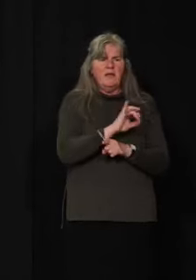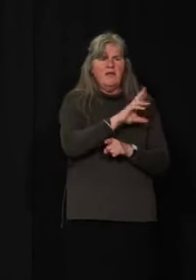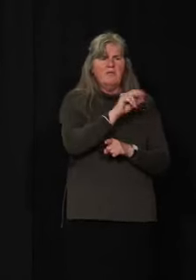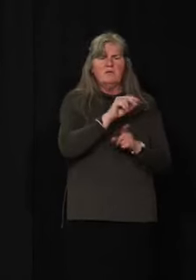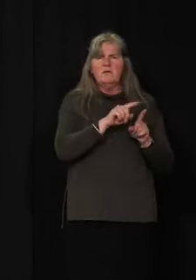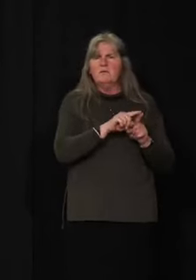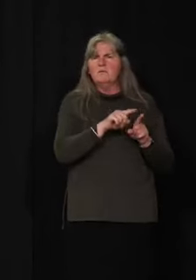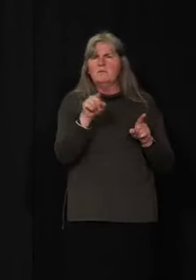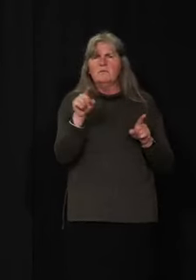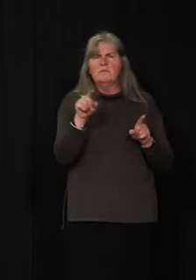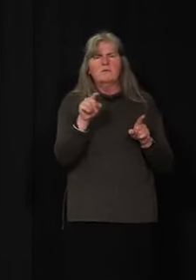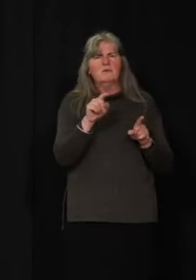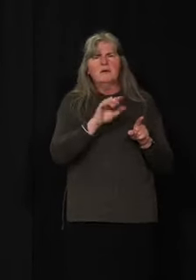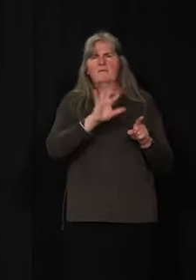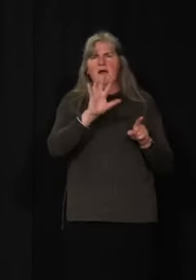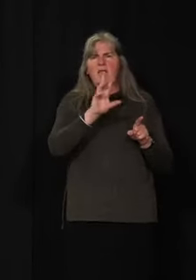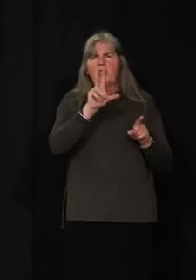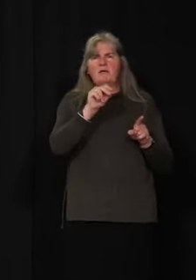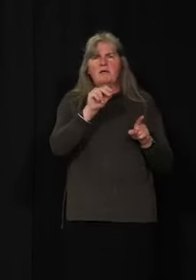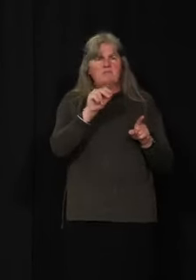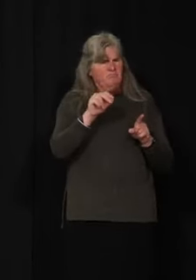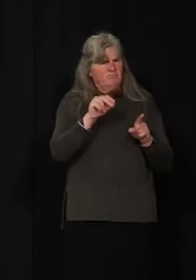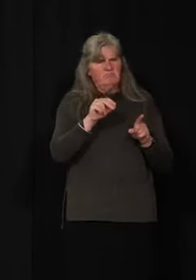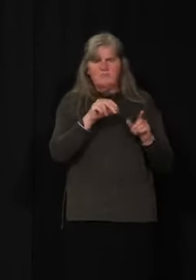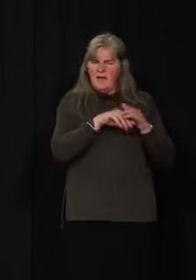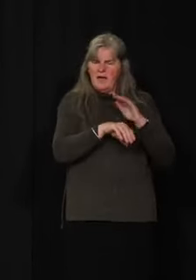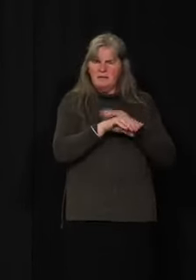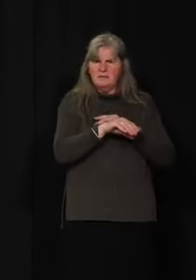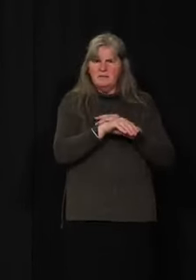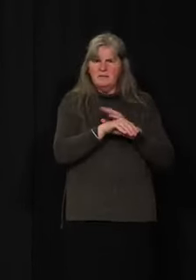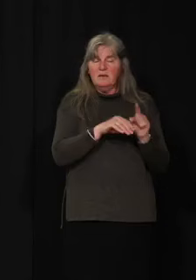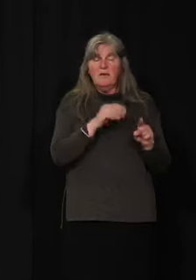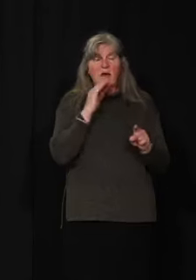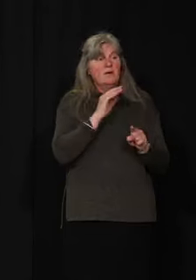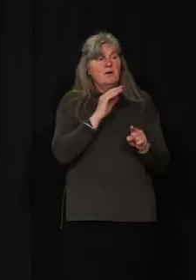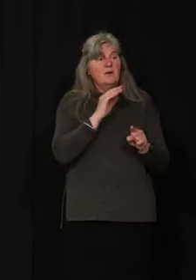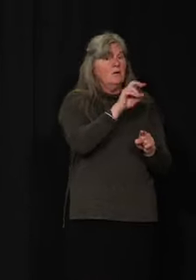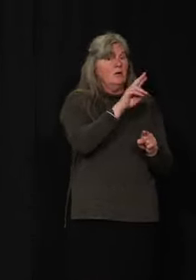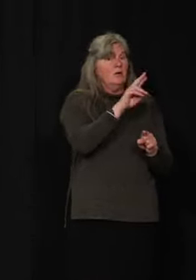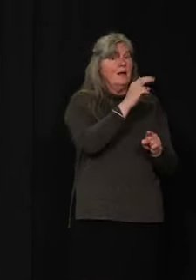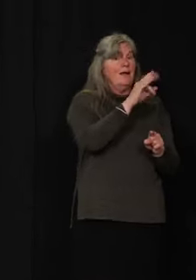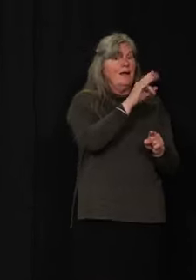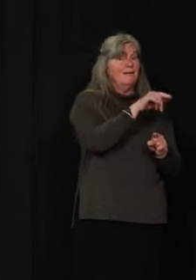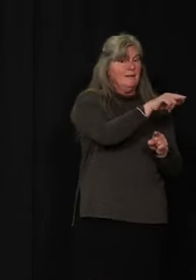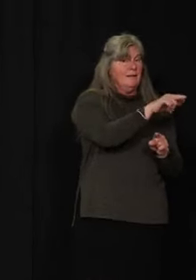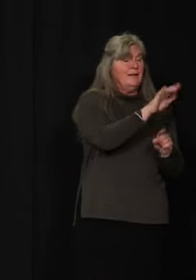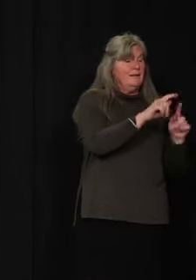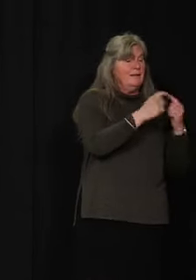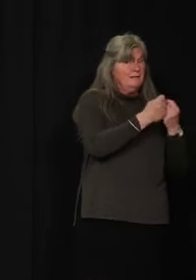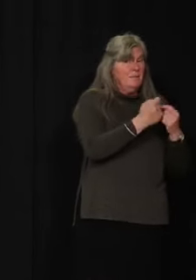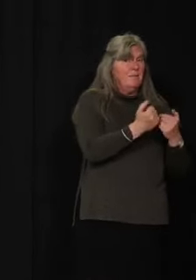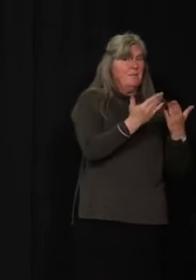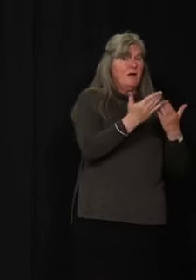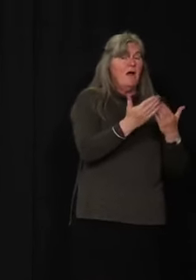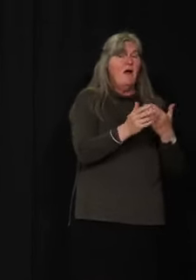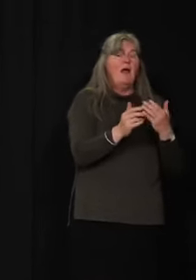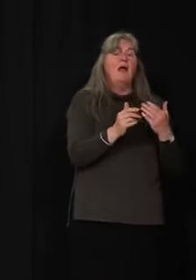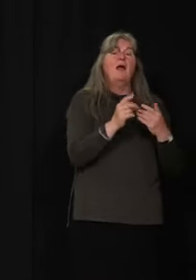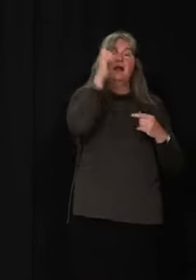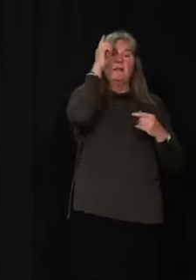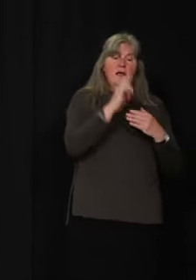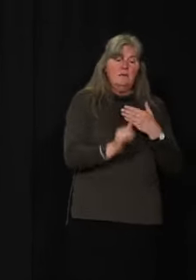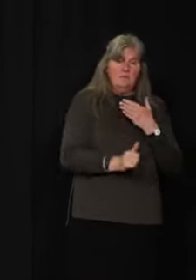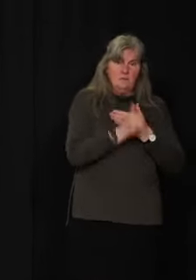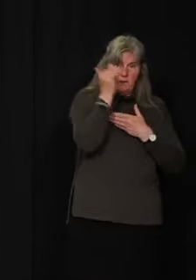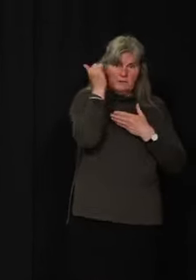.30 in the morning until 5.30 at night. And I know that Dr. Hanley and his team offer harm reduction services as well, including